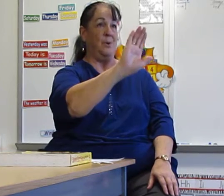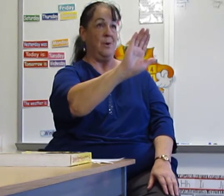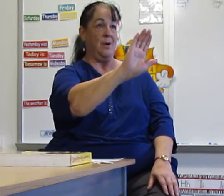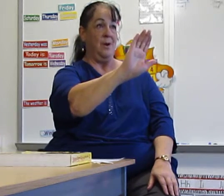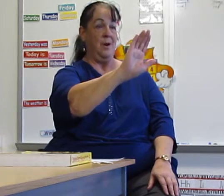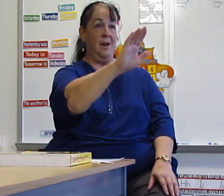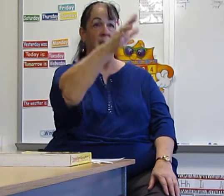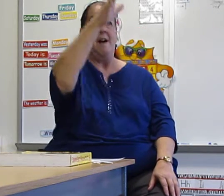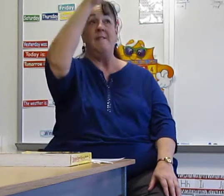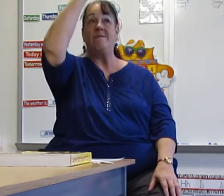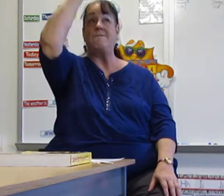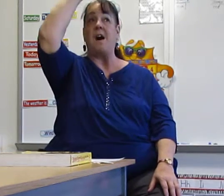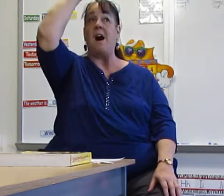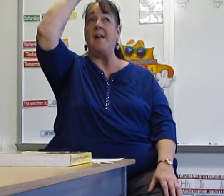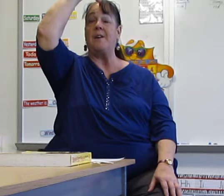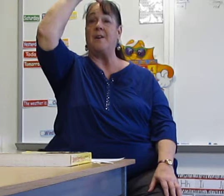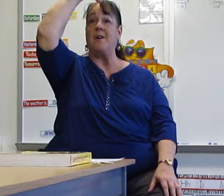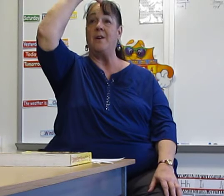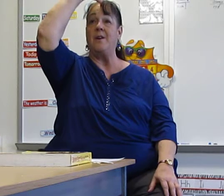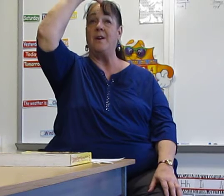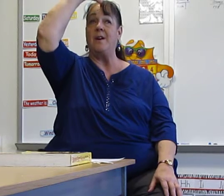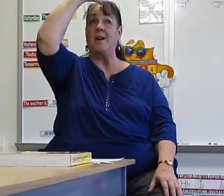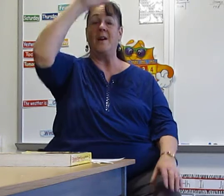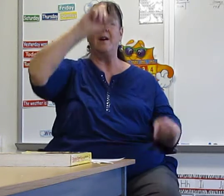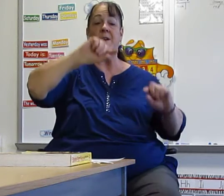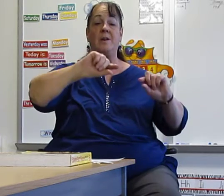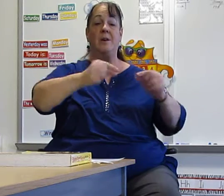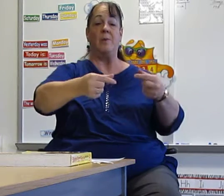father go?